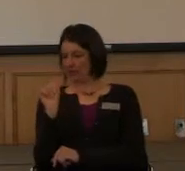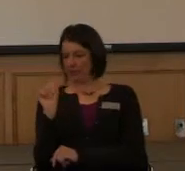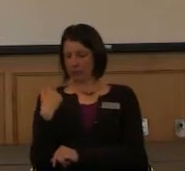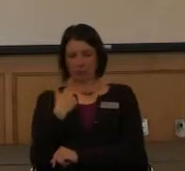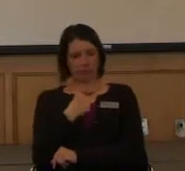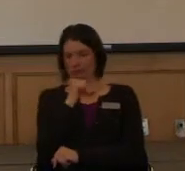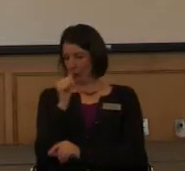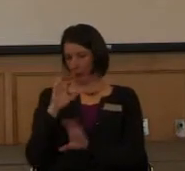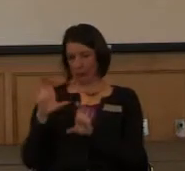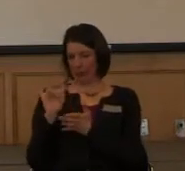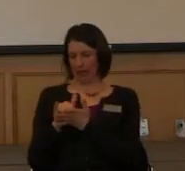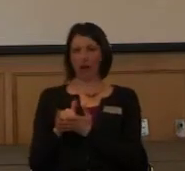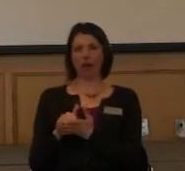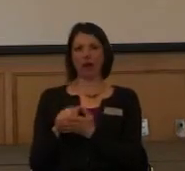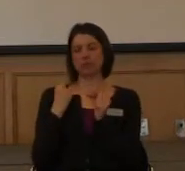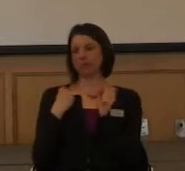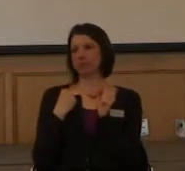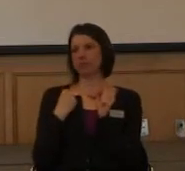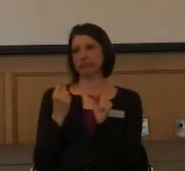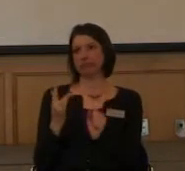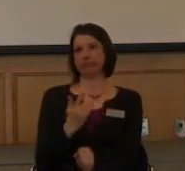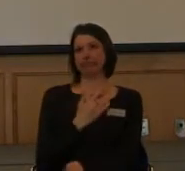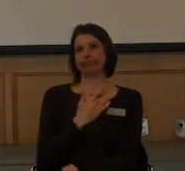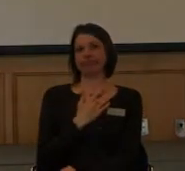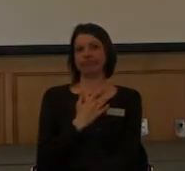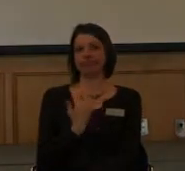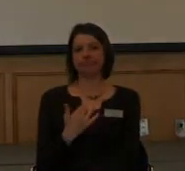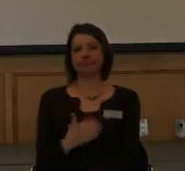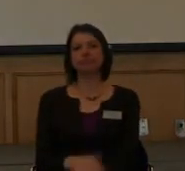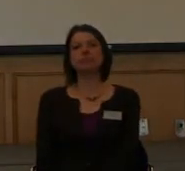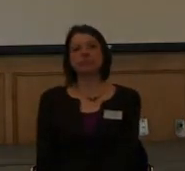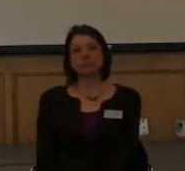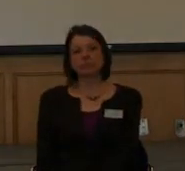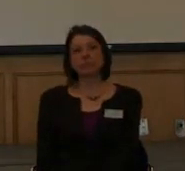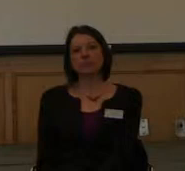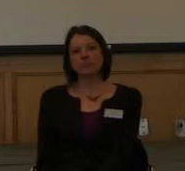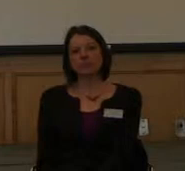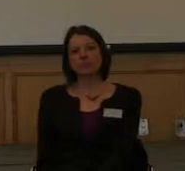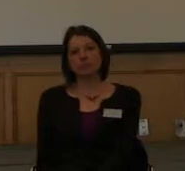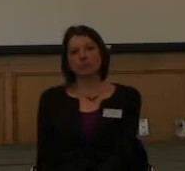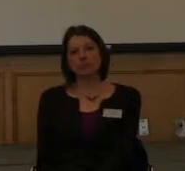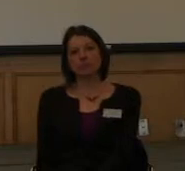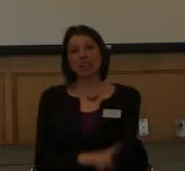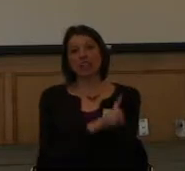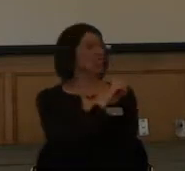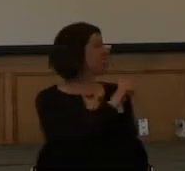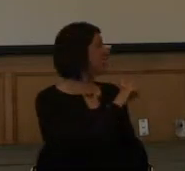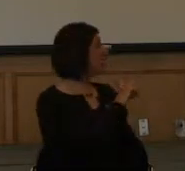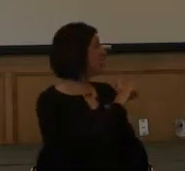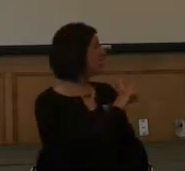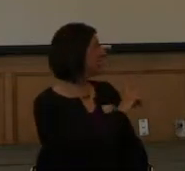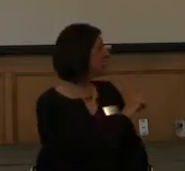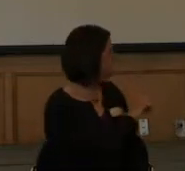So, you know, you know, I was, and it didn't get normal, so it was a big deal. This one was a big deal.